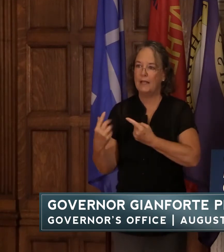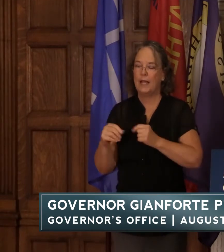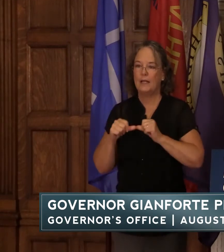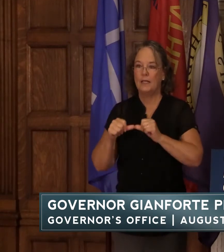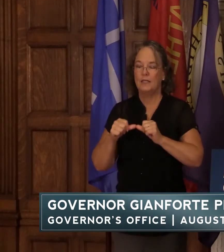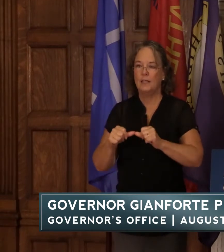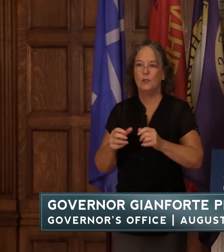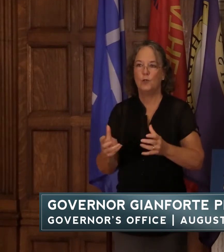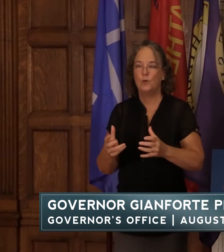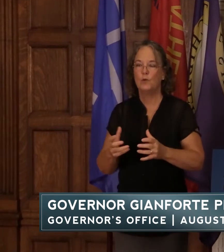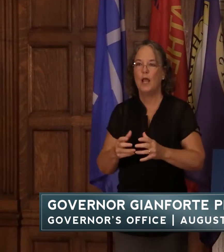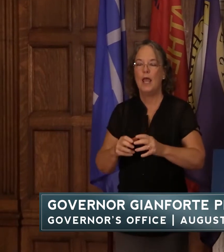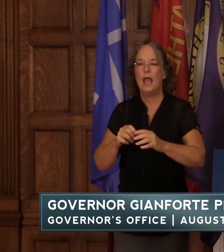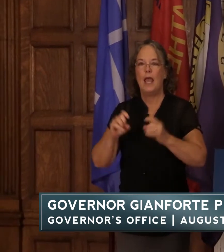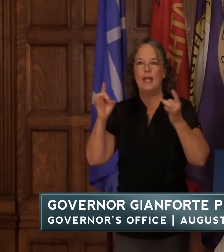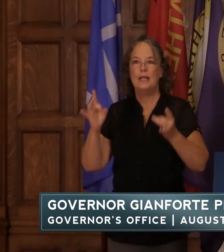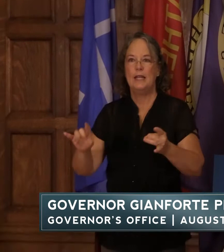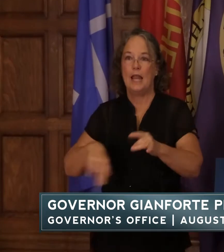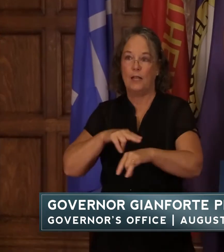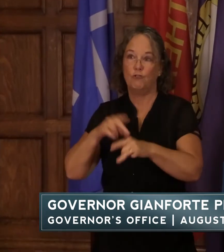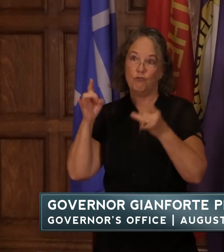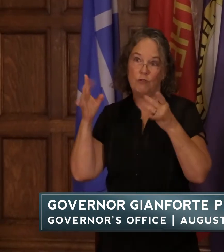preventable national tragedy